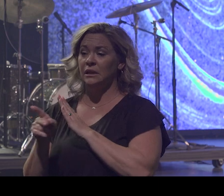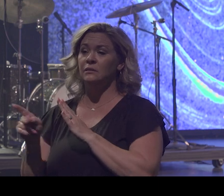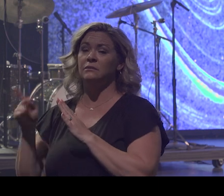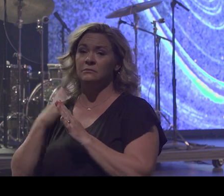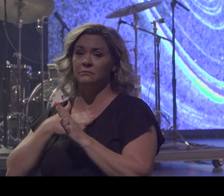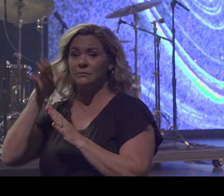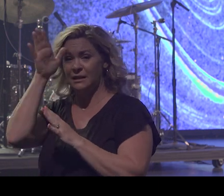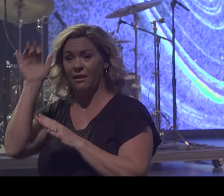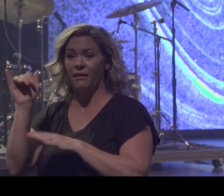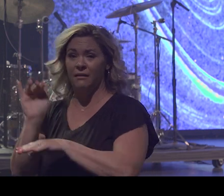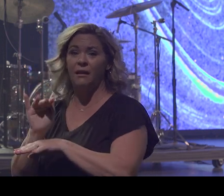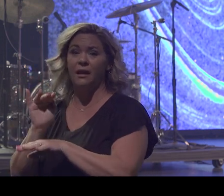house, we would have killed him.